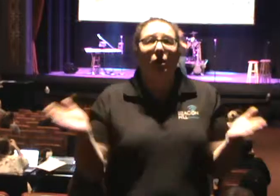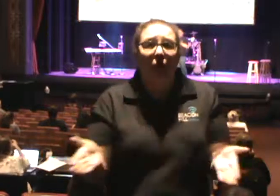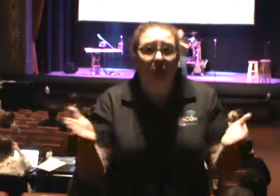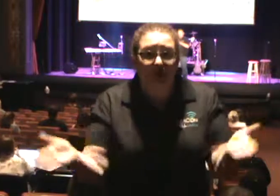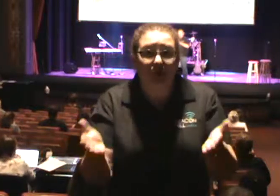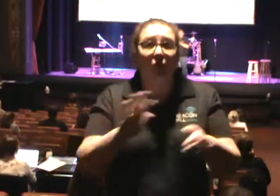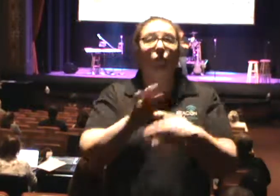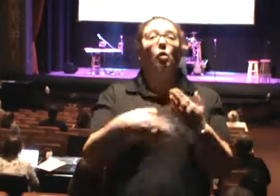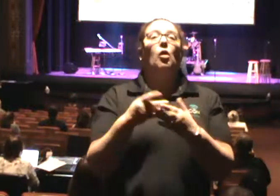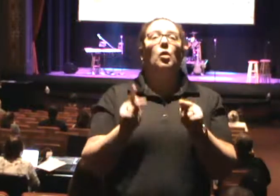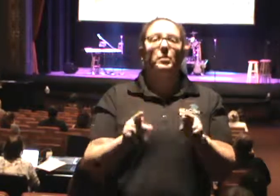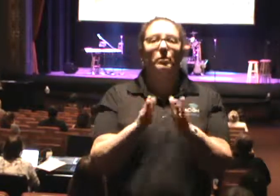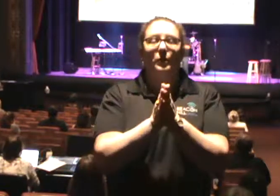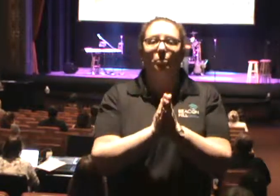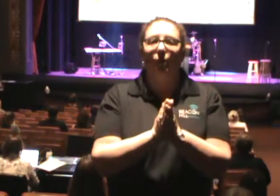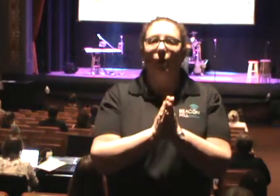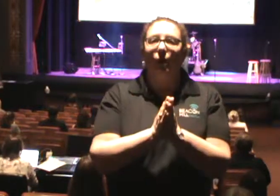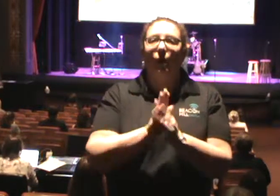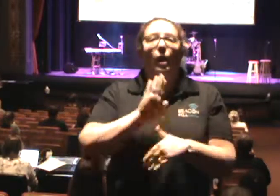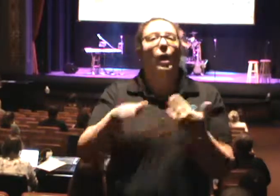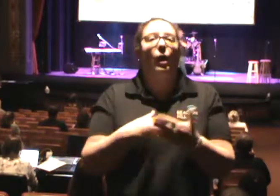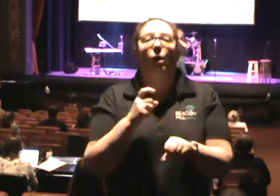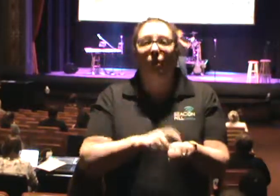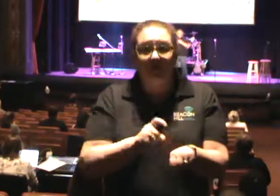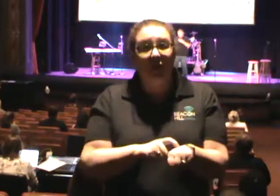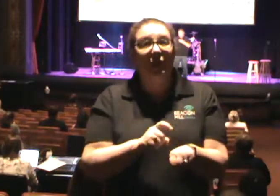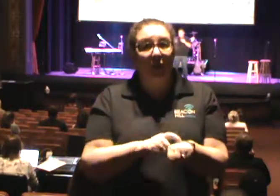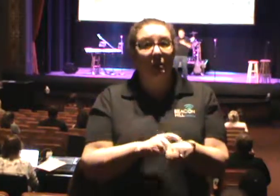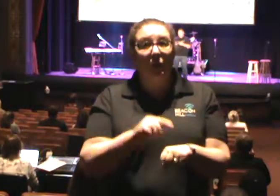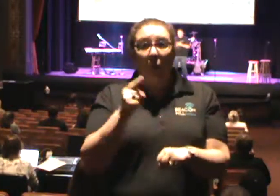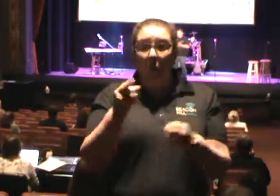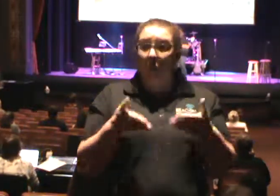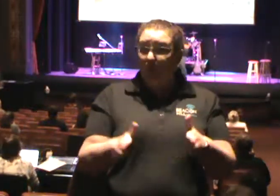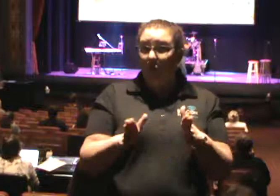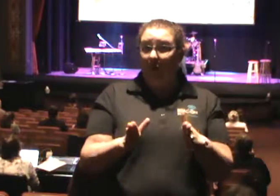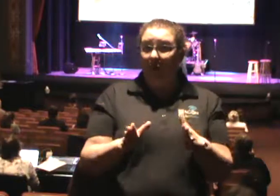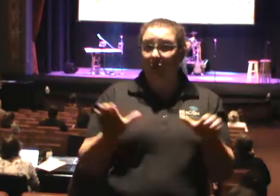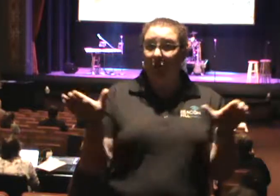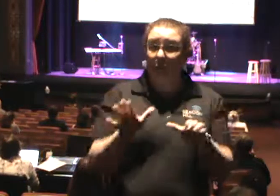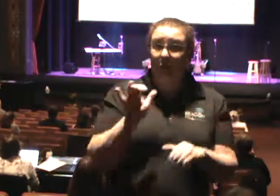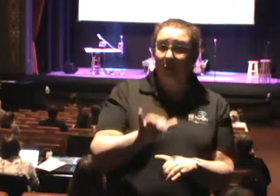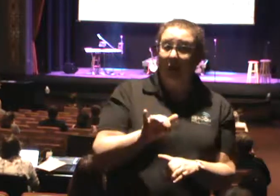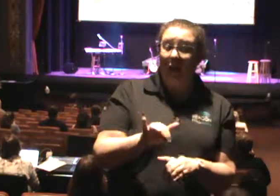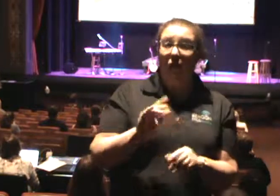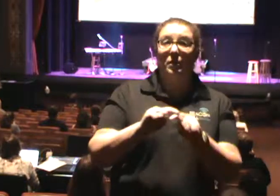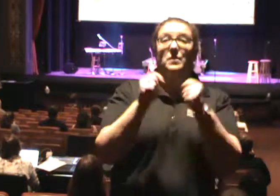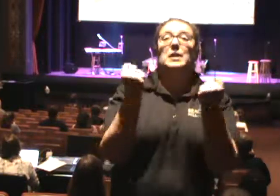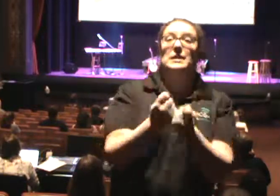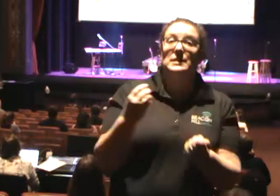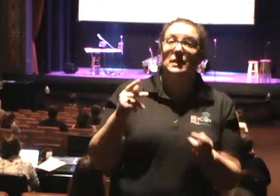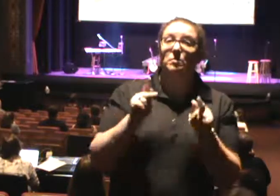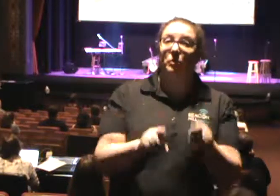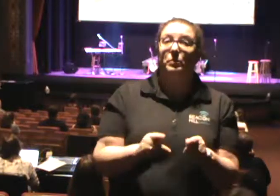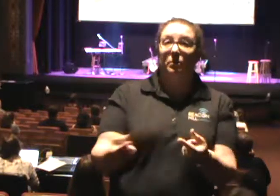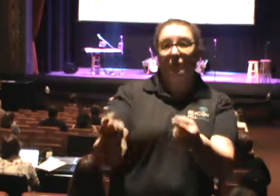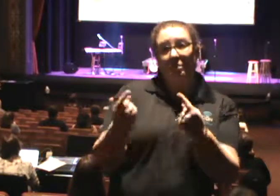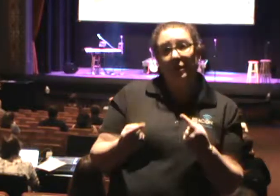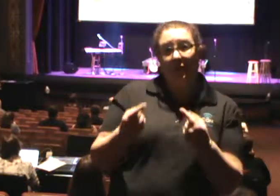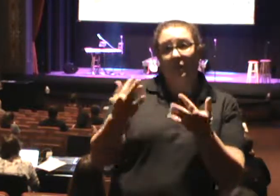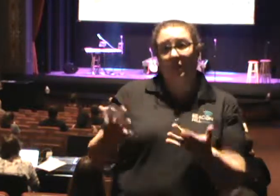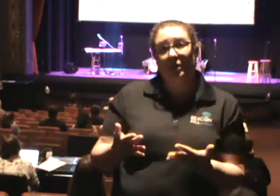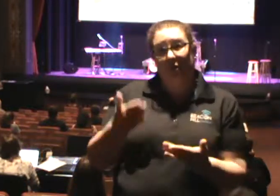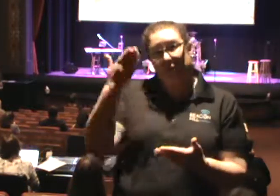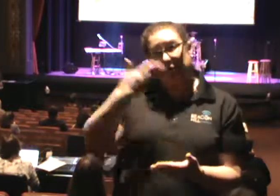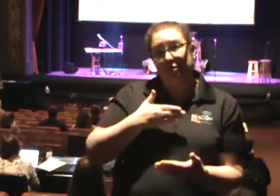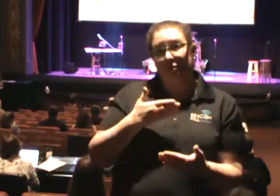to pray at all times. And so one of the ways that we get out of our comfort zone is we have a team of people that will be down here to